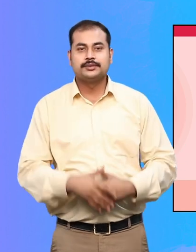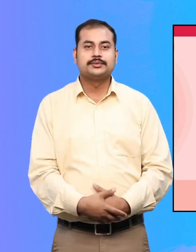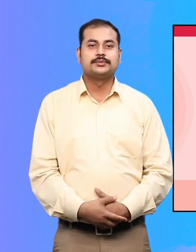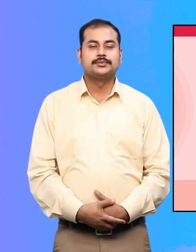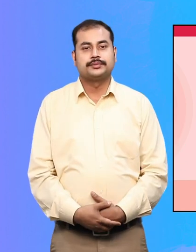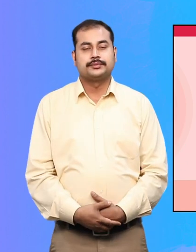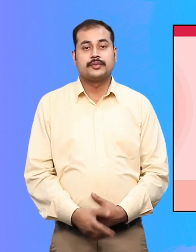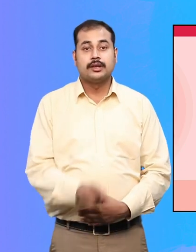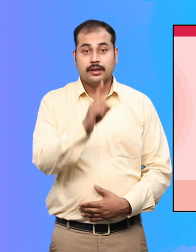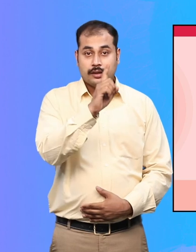10.